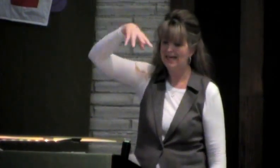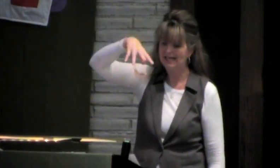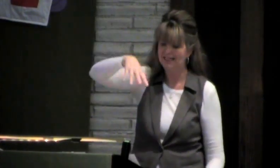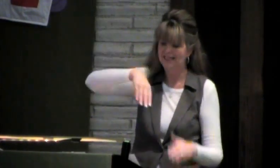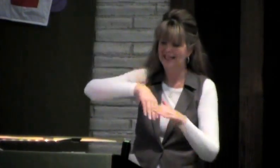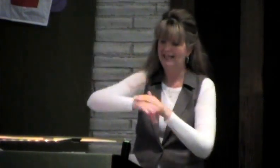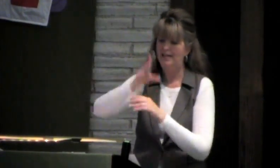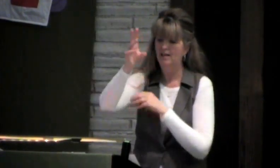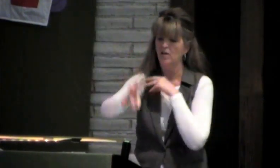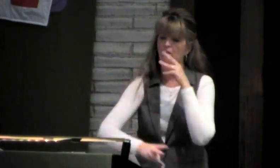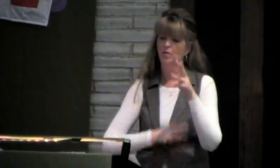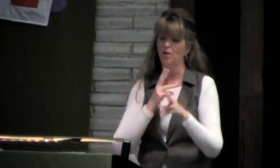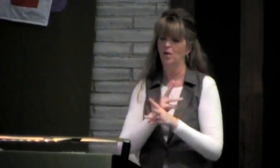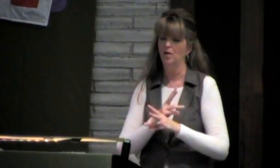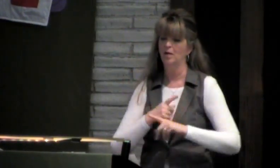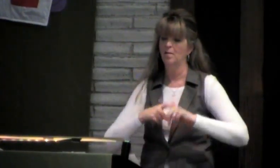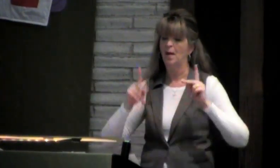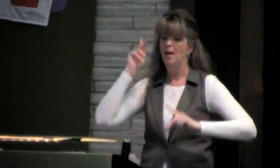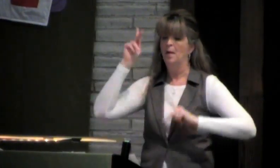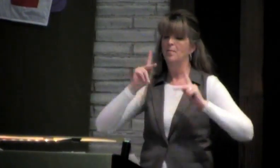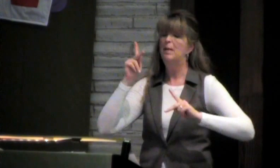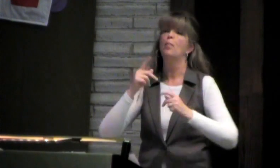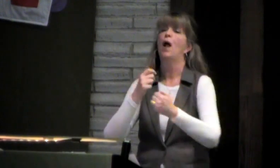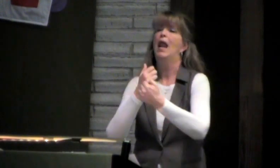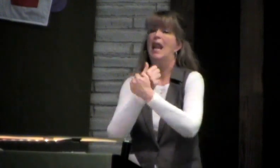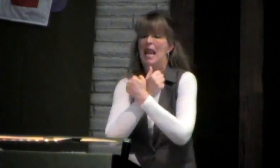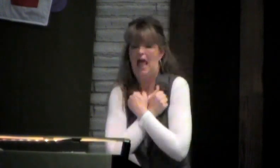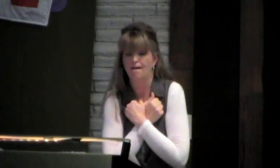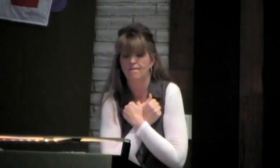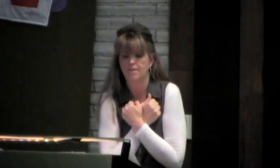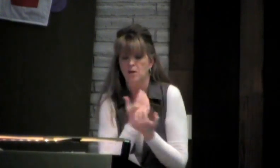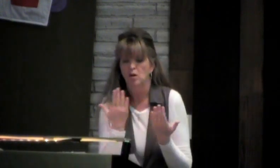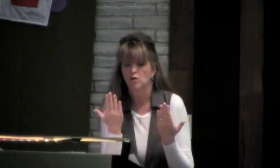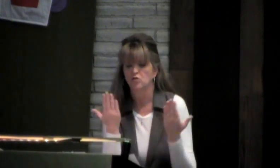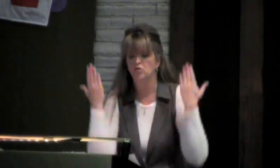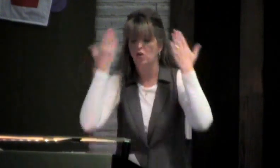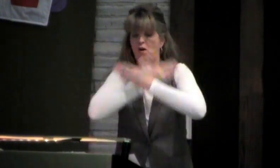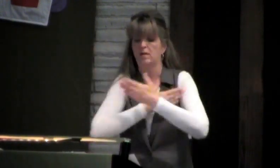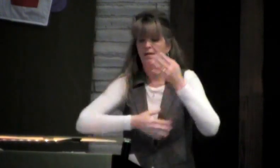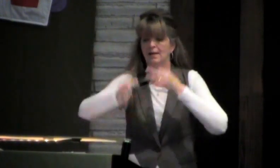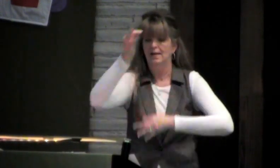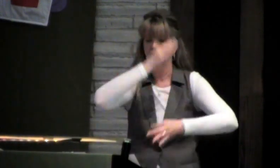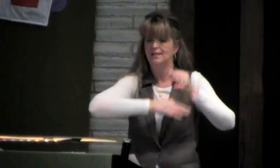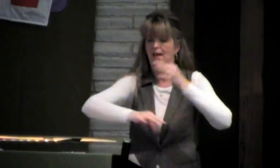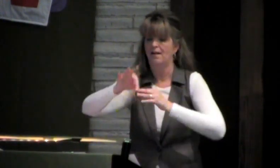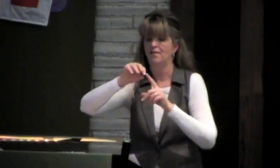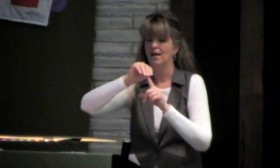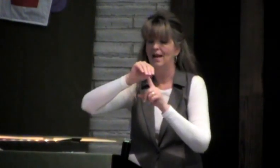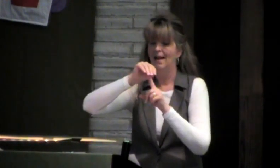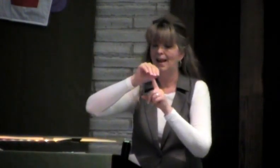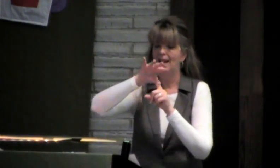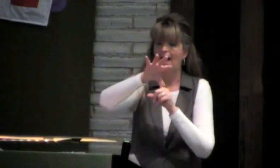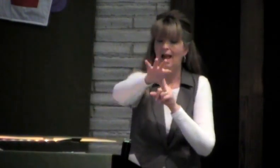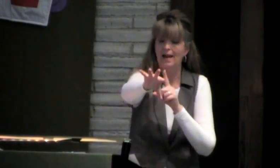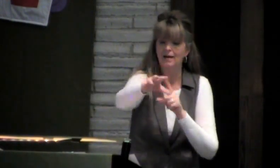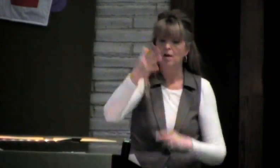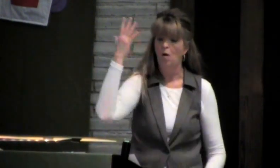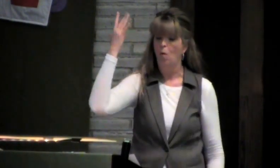It says, this is the verdict. Light has come into the world, that people loved darkness instead of light